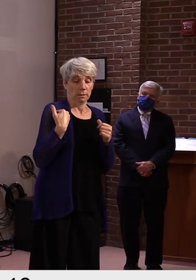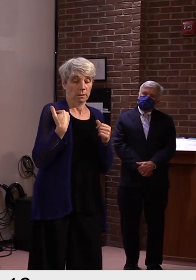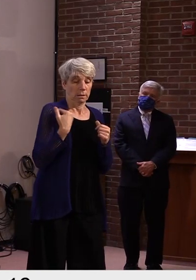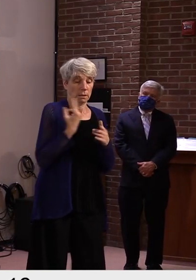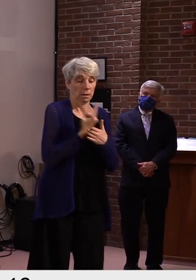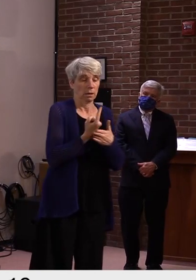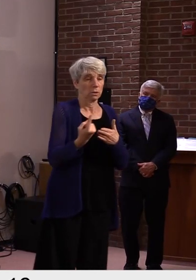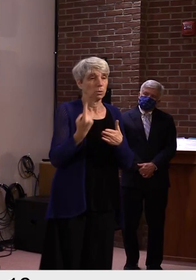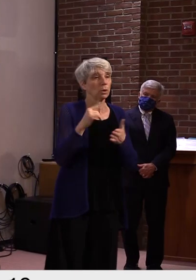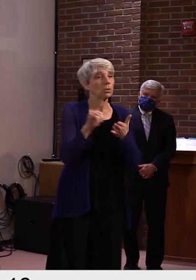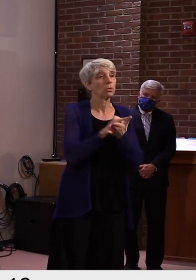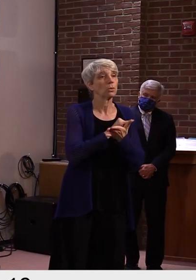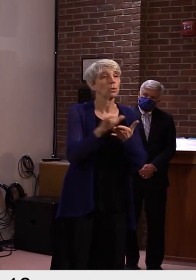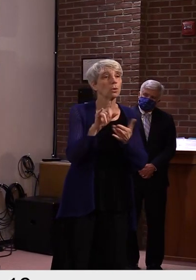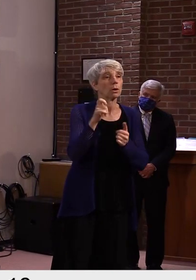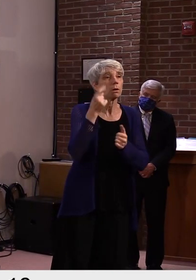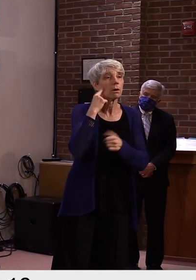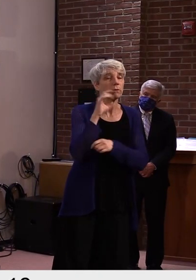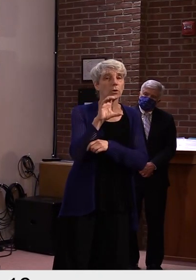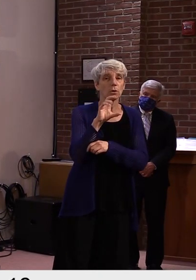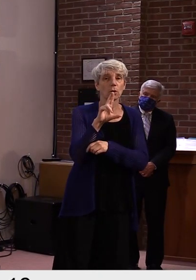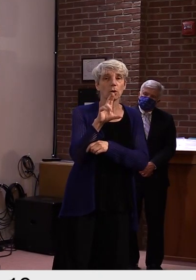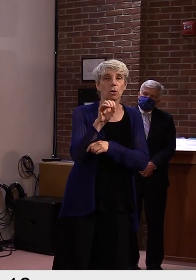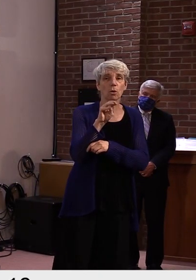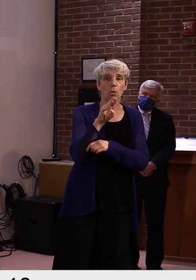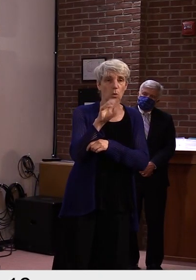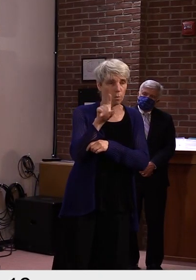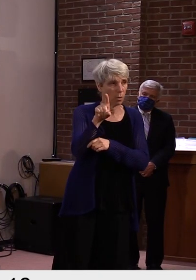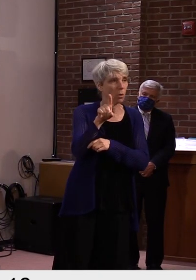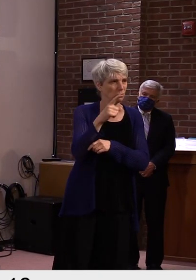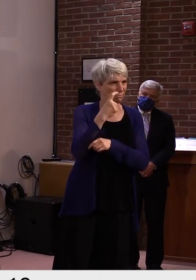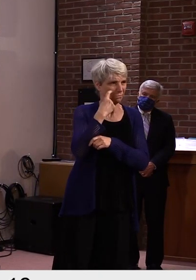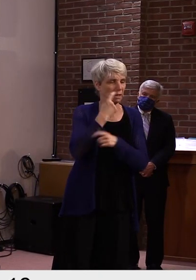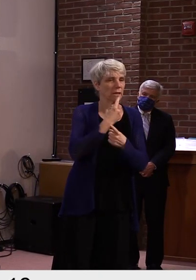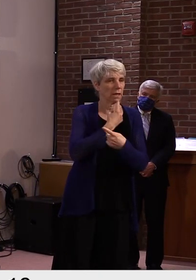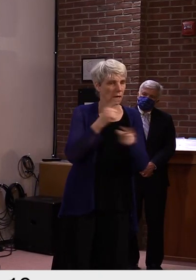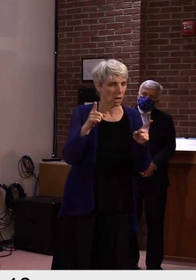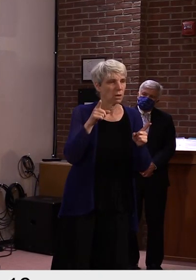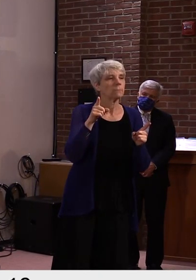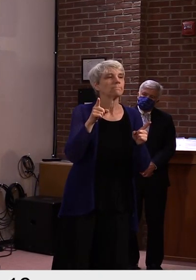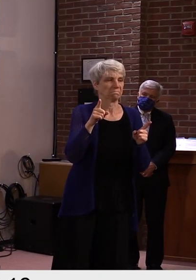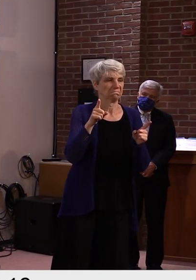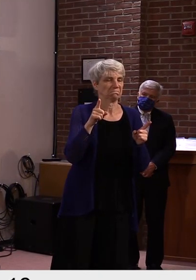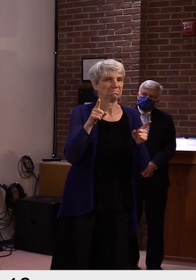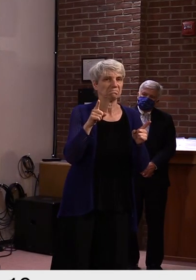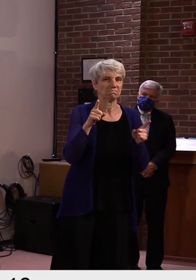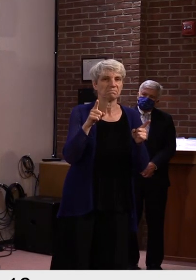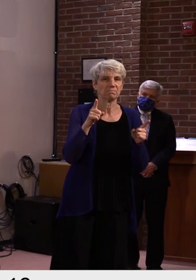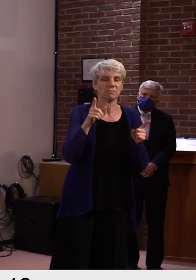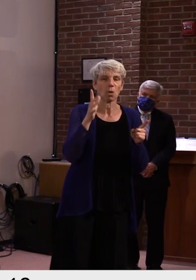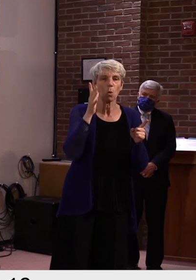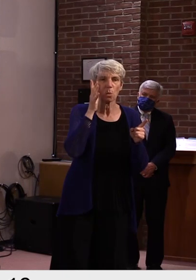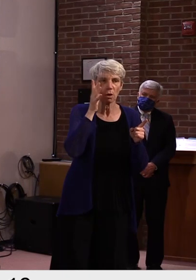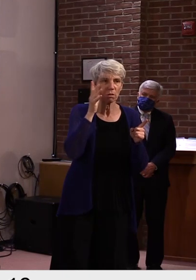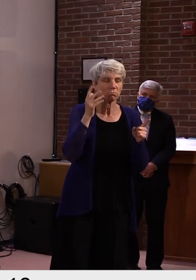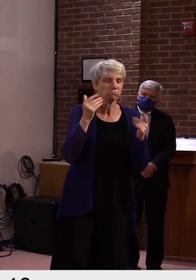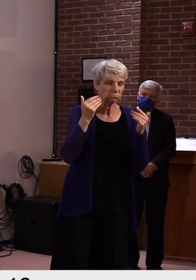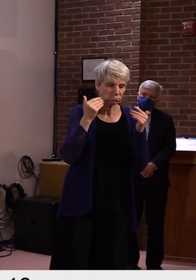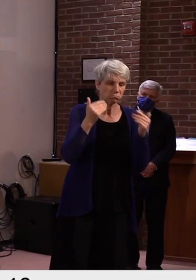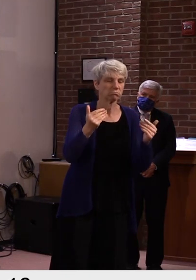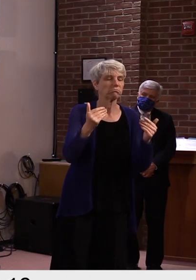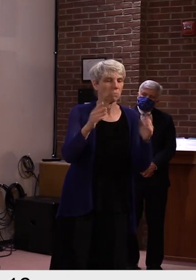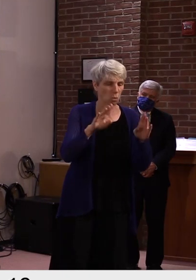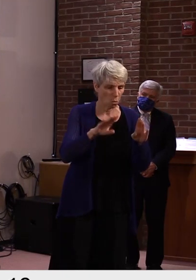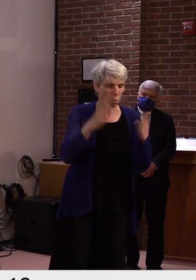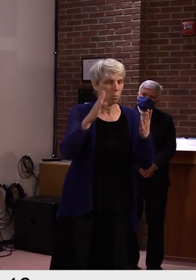Governor Cuomo had come out to say that they were moving forward with schools